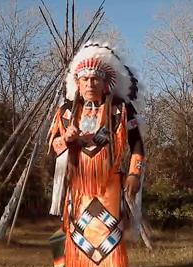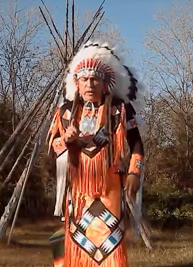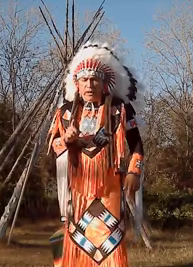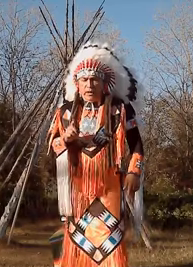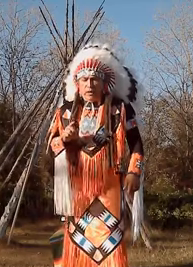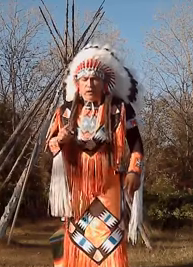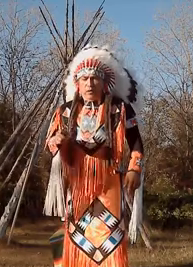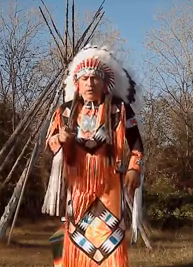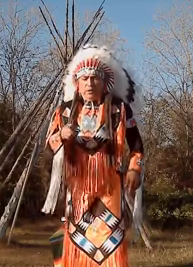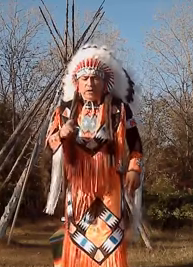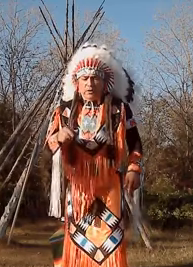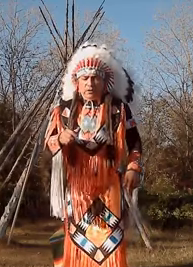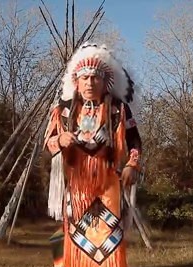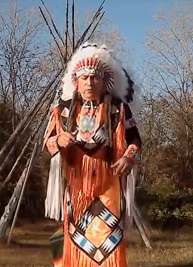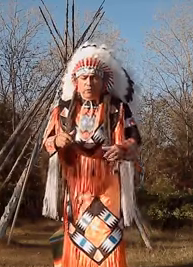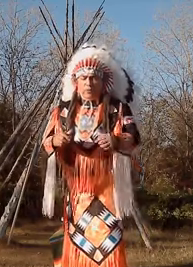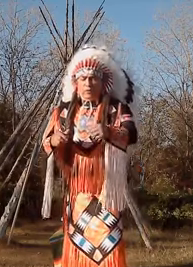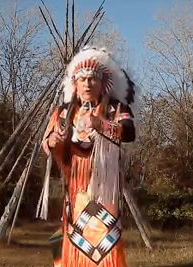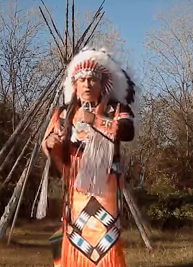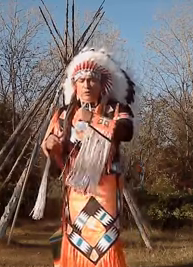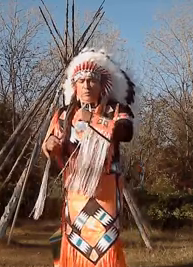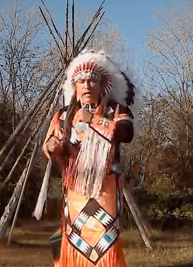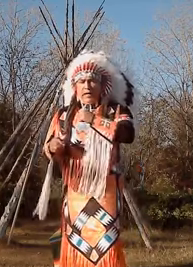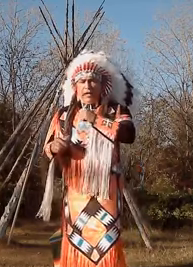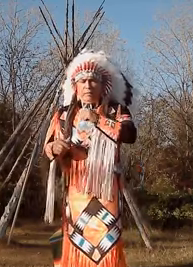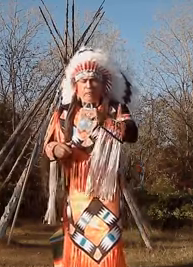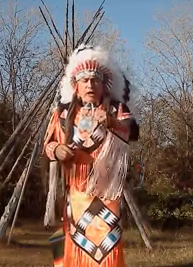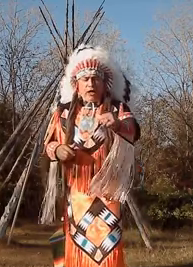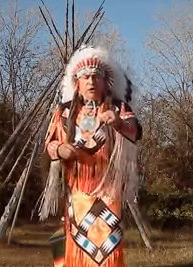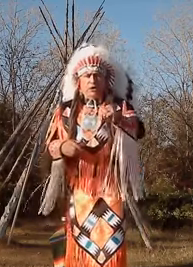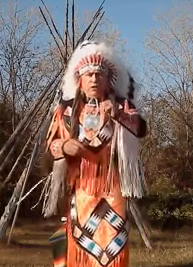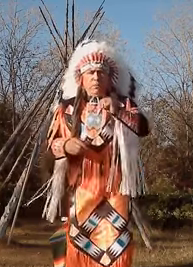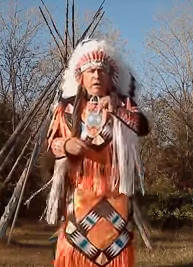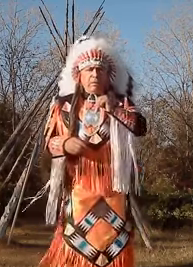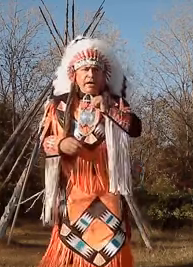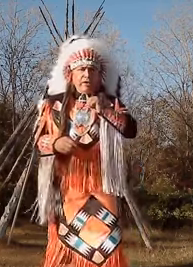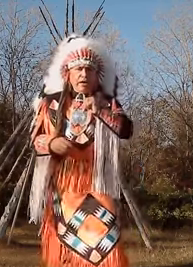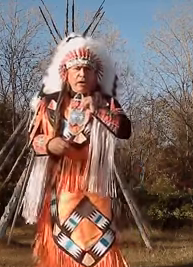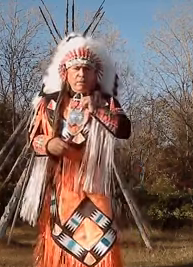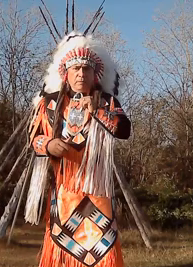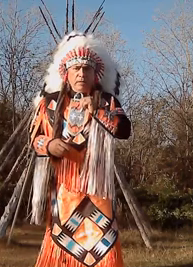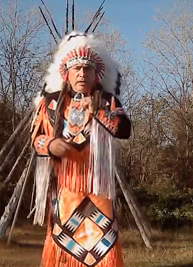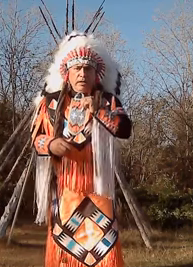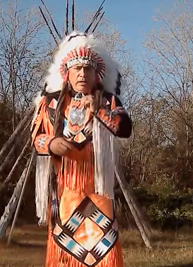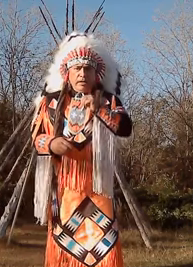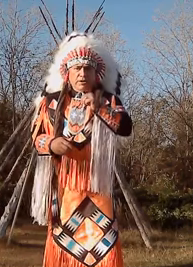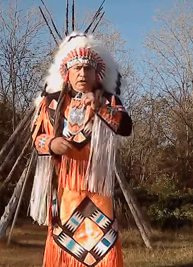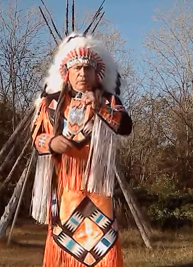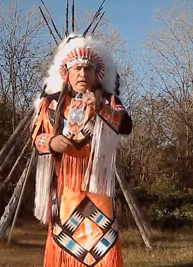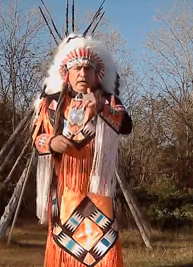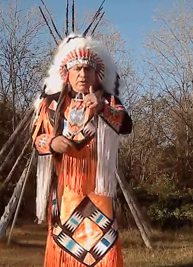okay? When I refer to me, I'll use my thumb. Now, sometimes